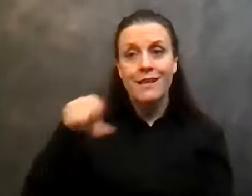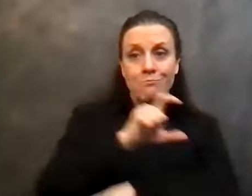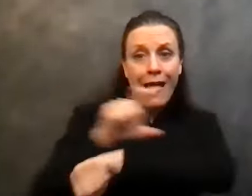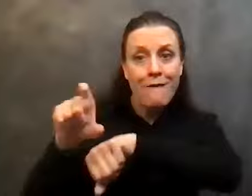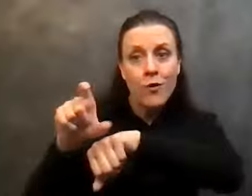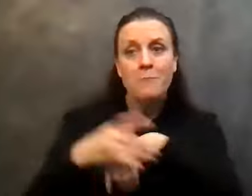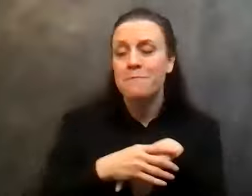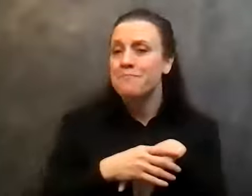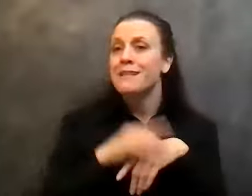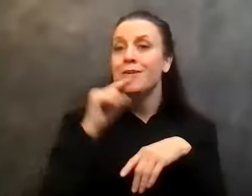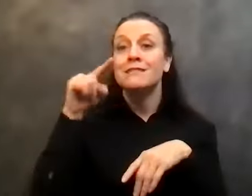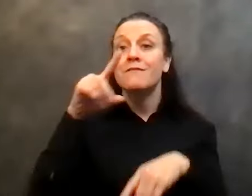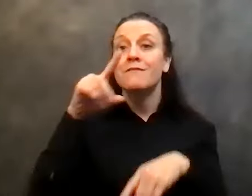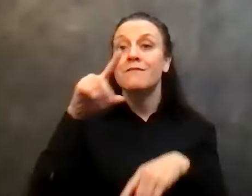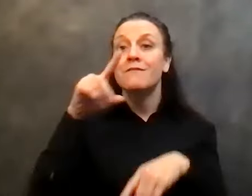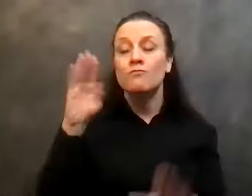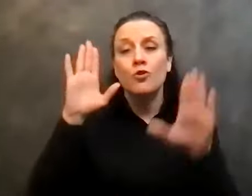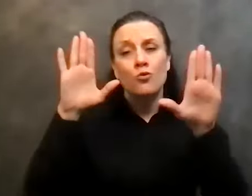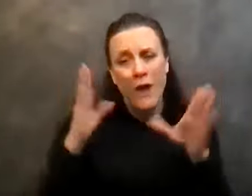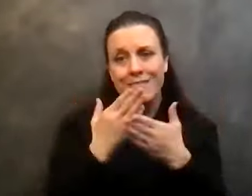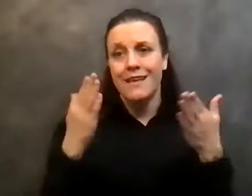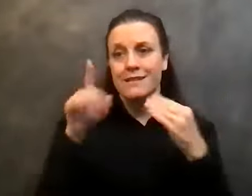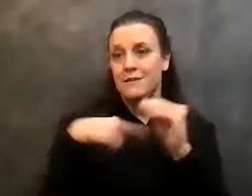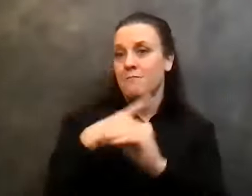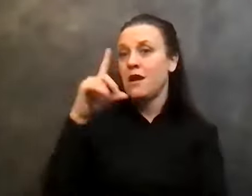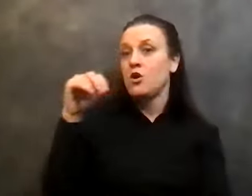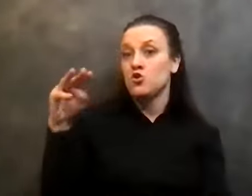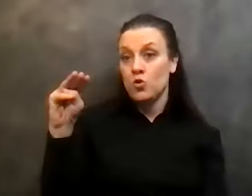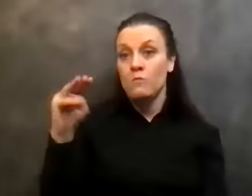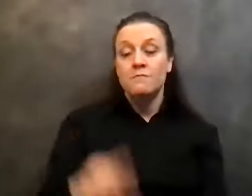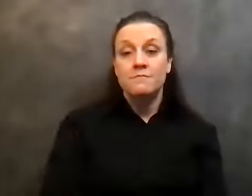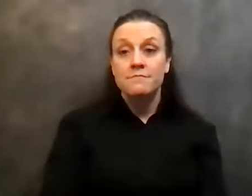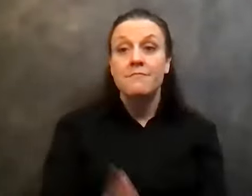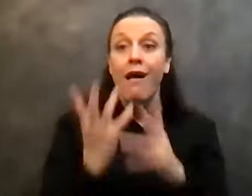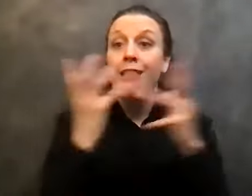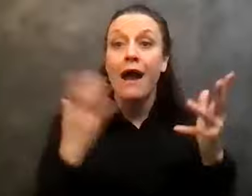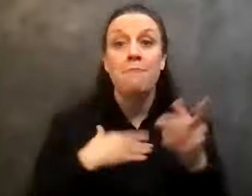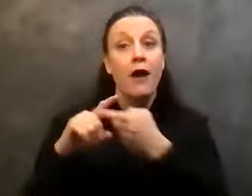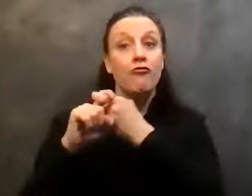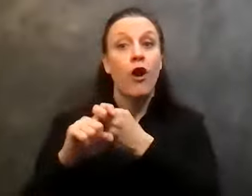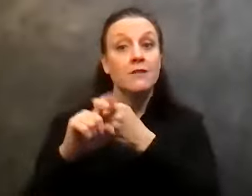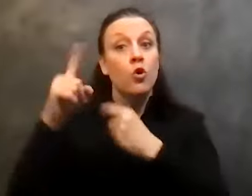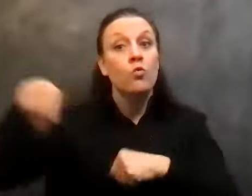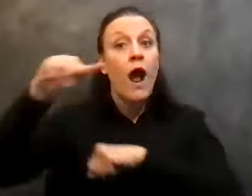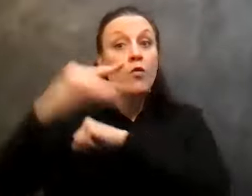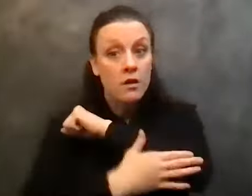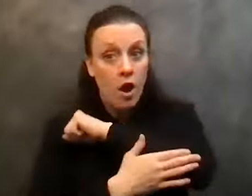There's even some great things about zoom. Uh, you know, uh, a lot of my friends around the country that I would see